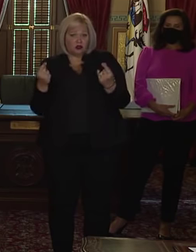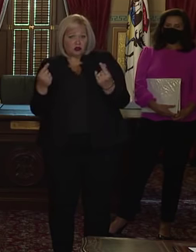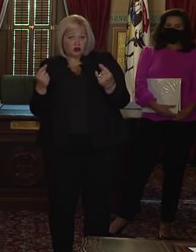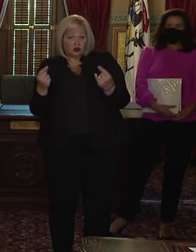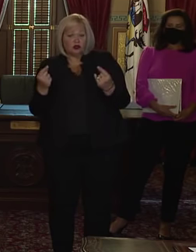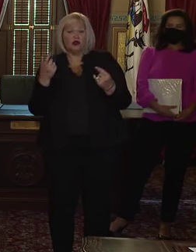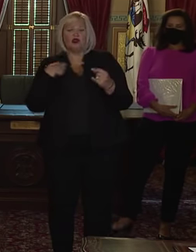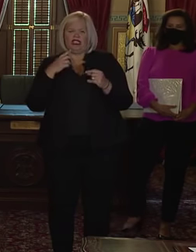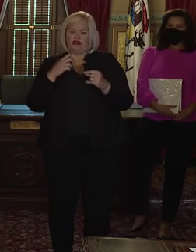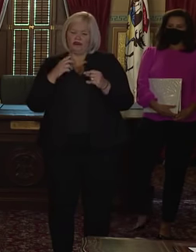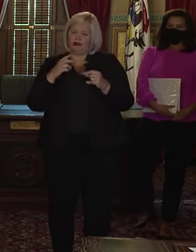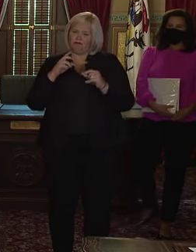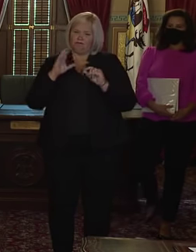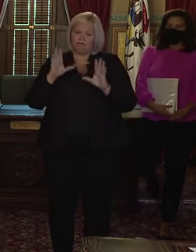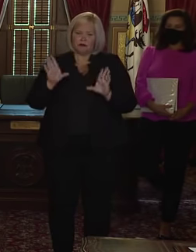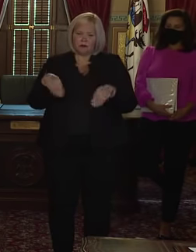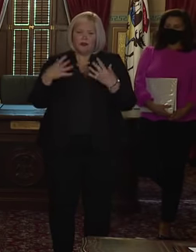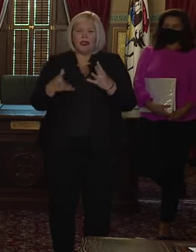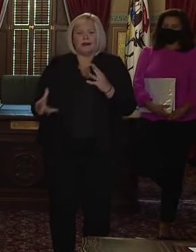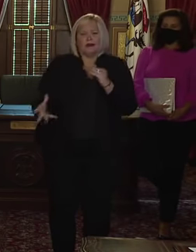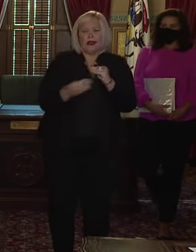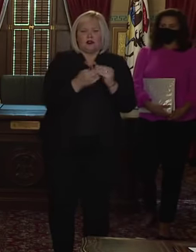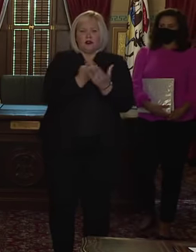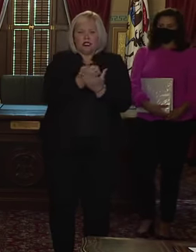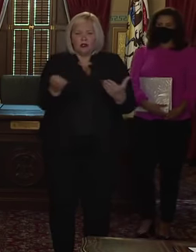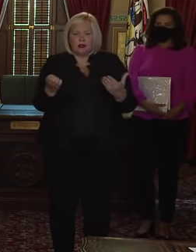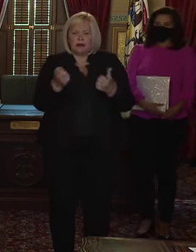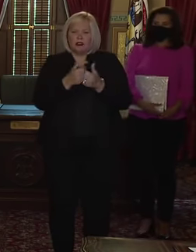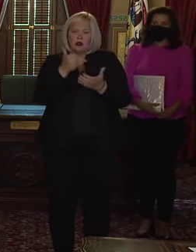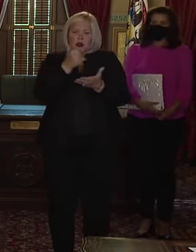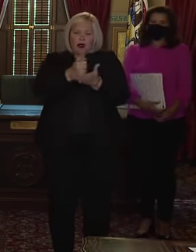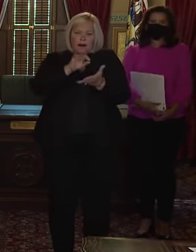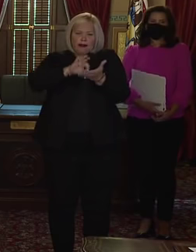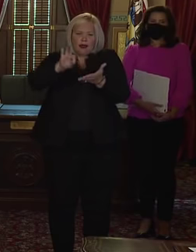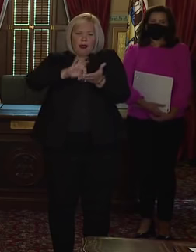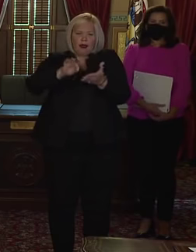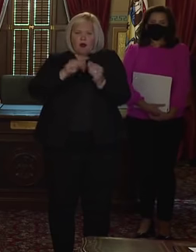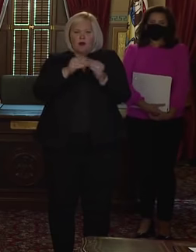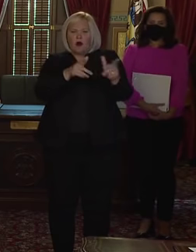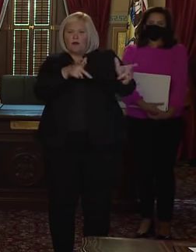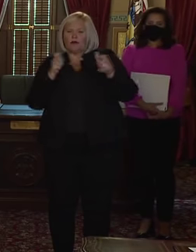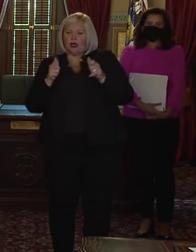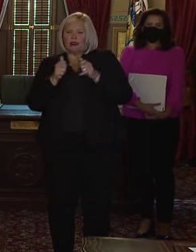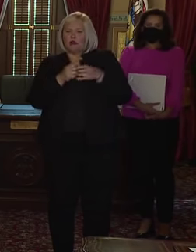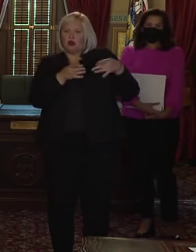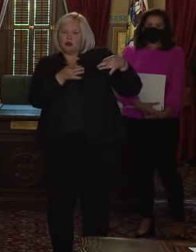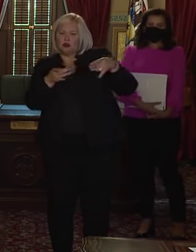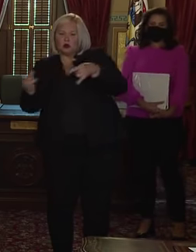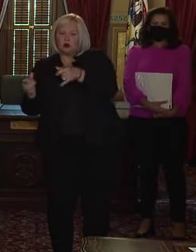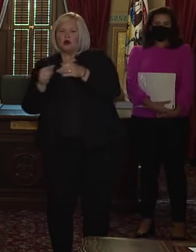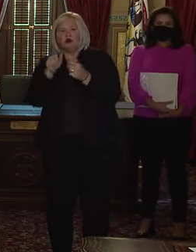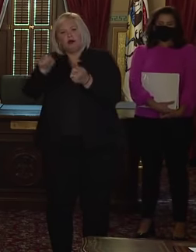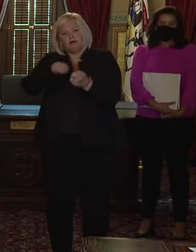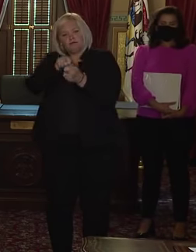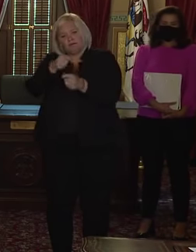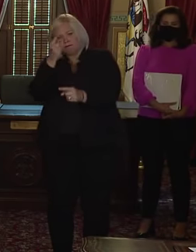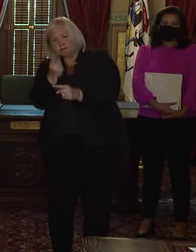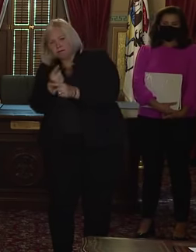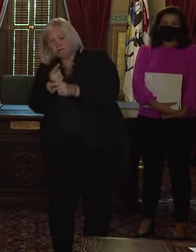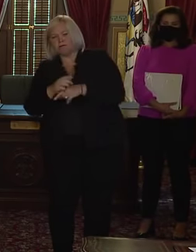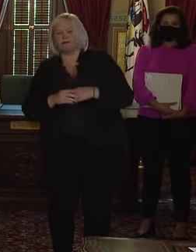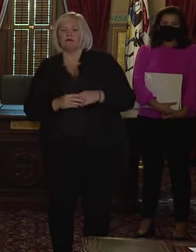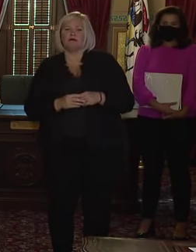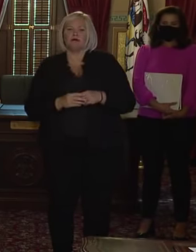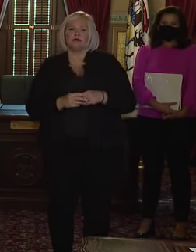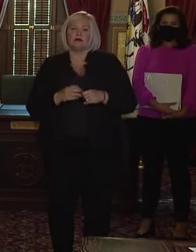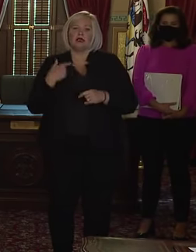envelope openers, and other equipment that our clerks can utilize to increase their capacity and efficiency of the process. We have recruited over